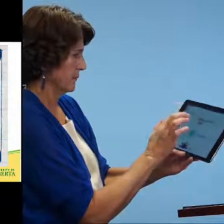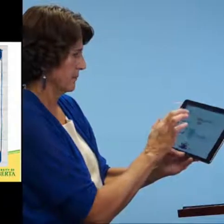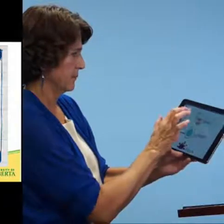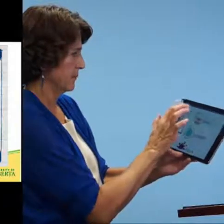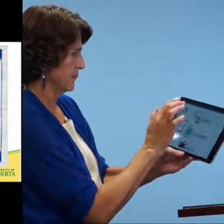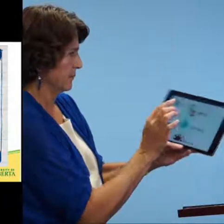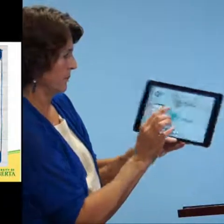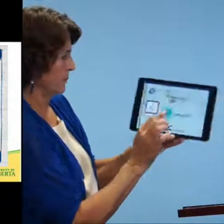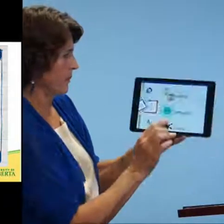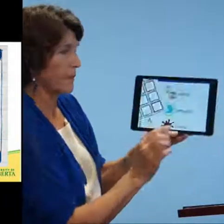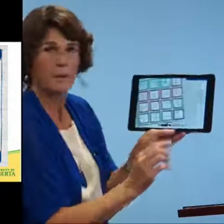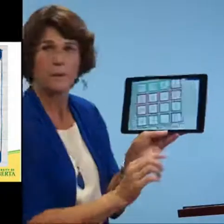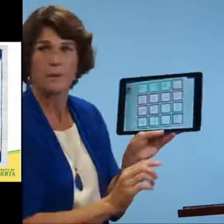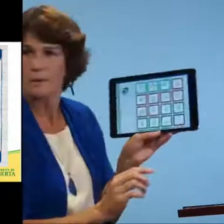Back to this particular one.